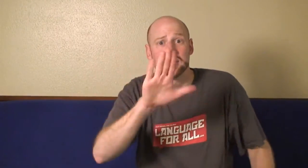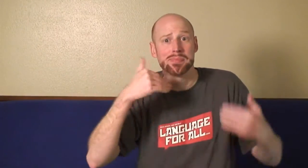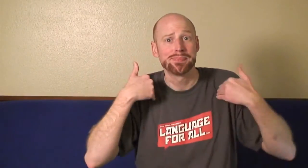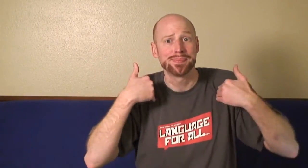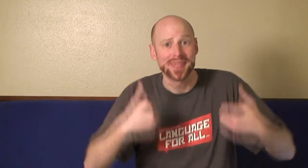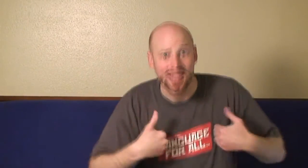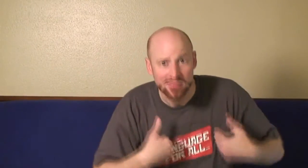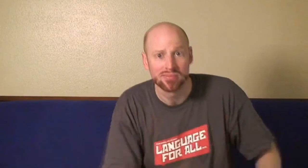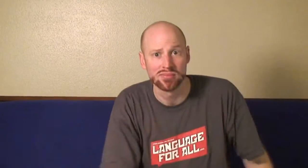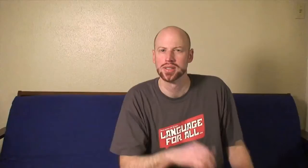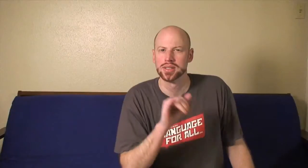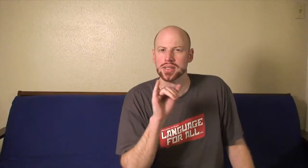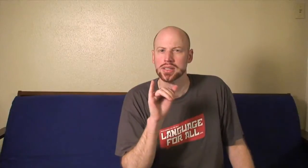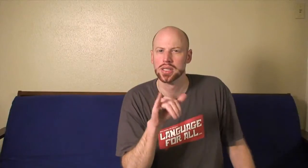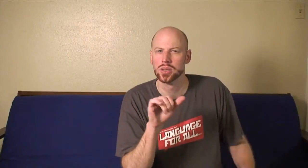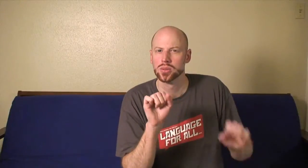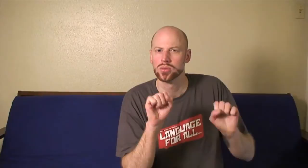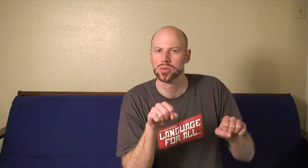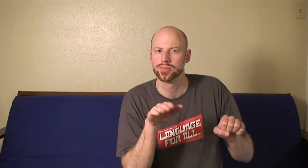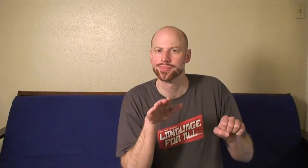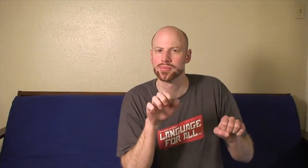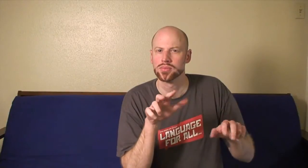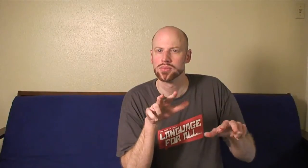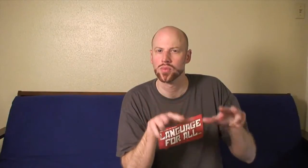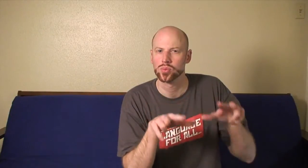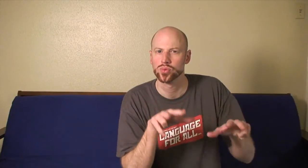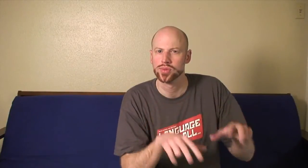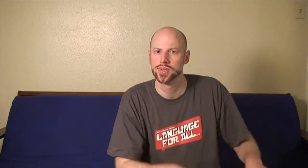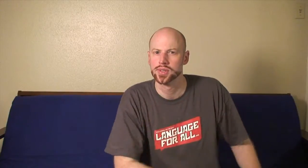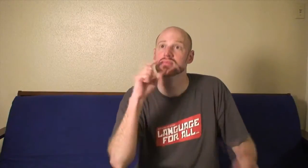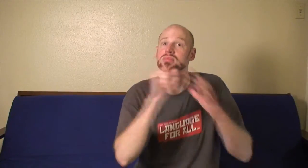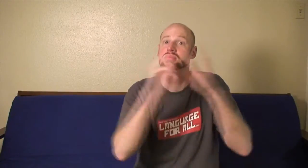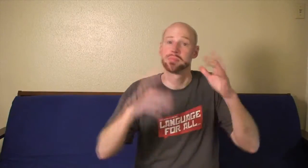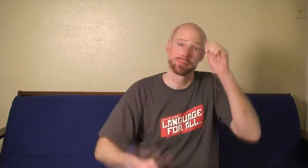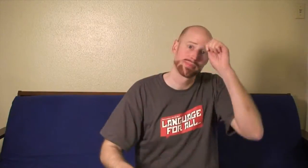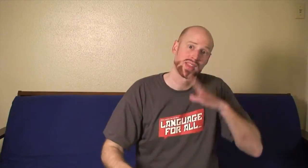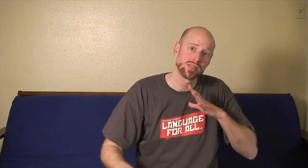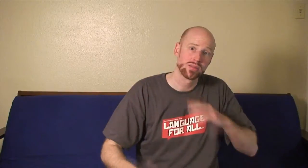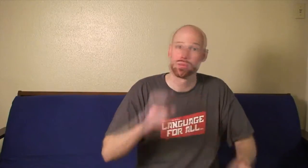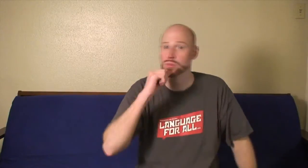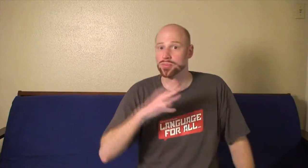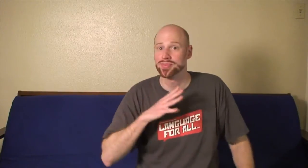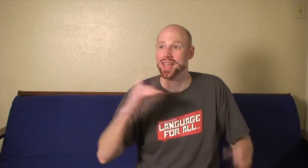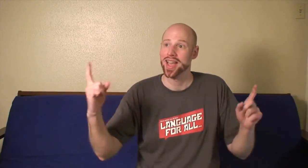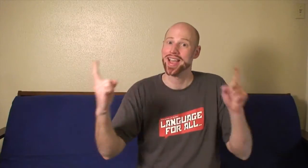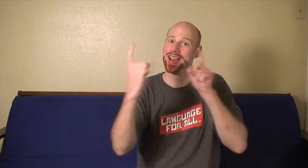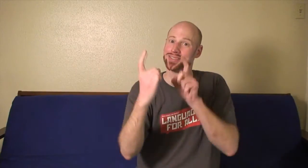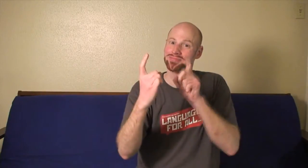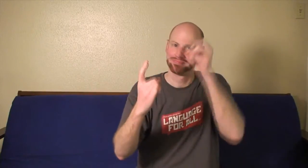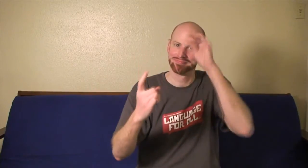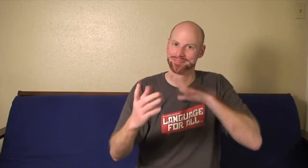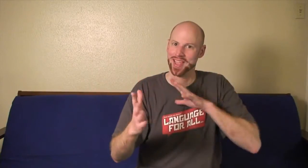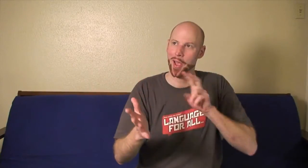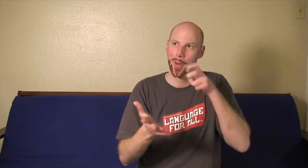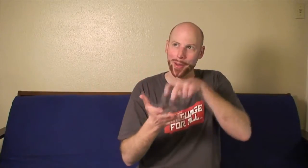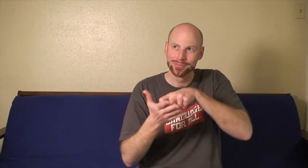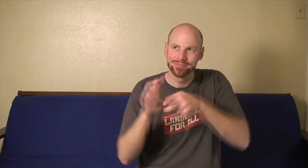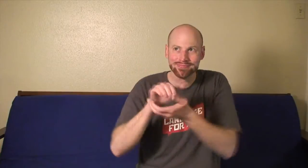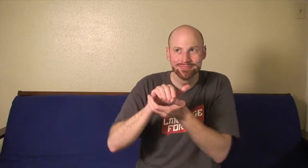body. Huh. That could be awkward. A man kneels before a woman, presenting her with